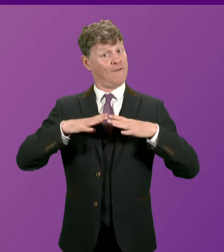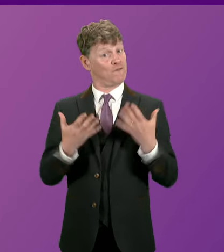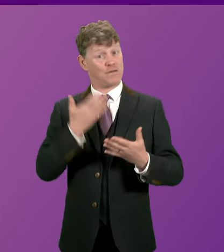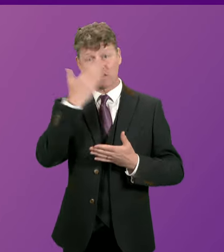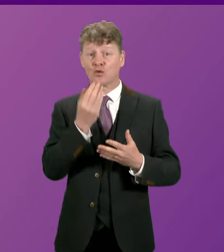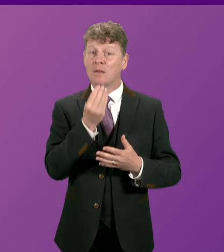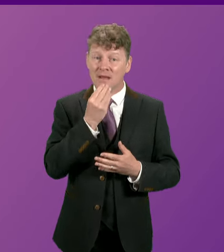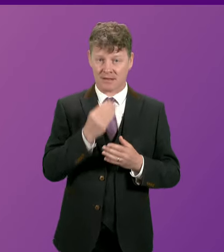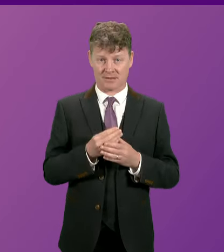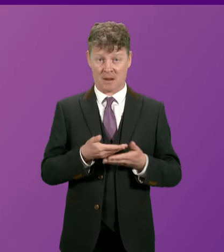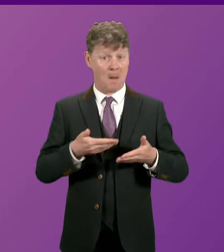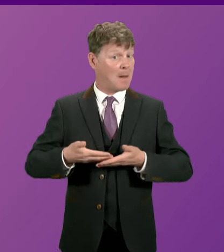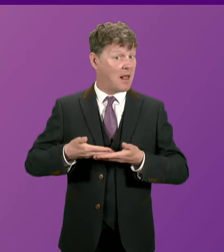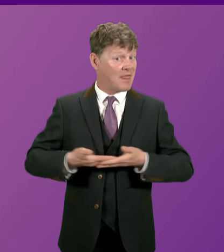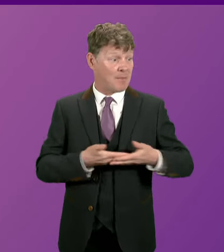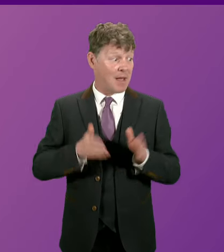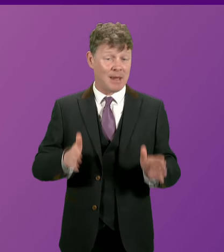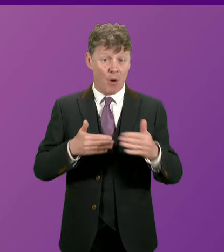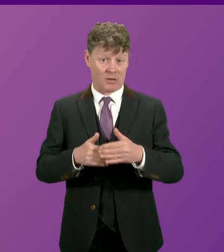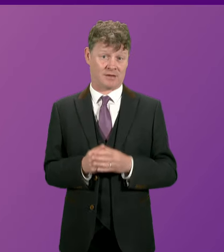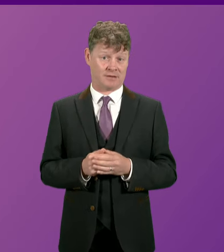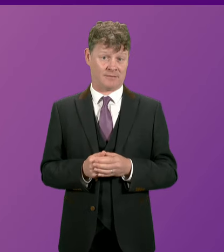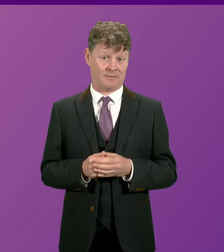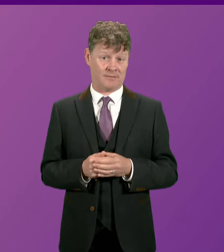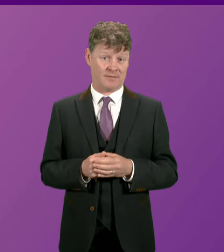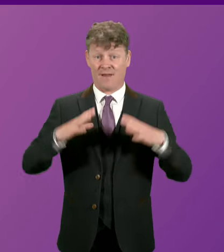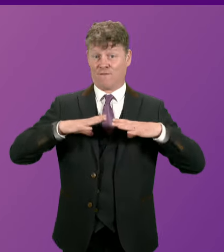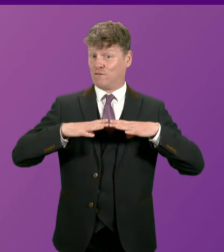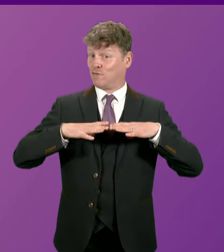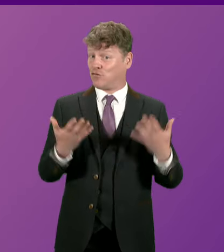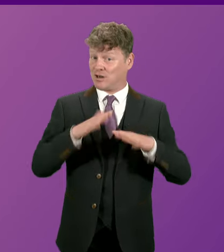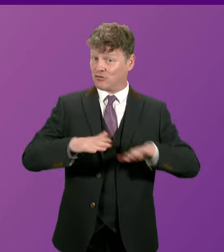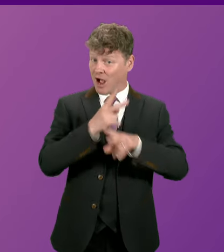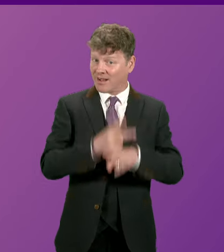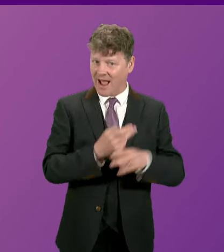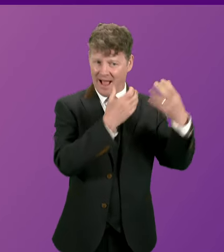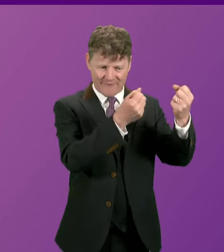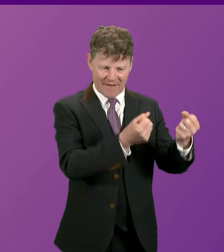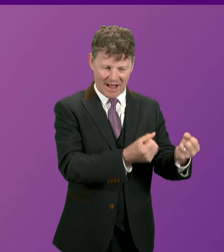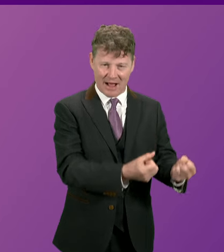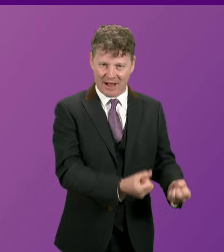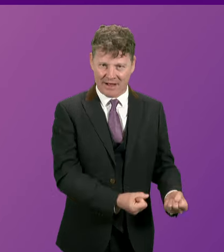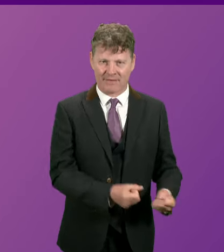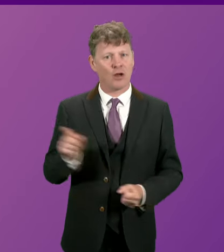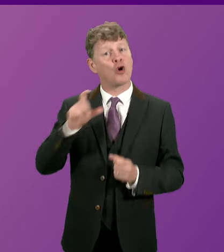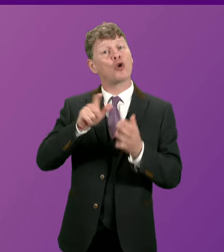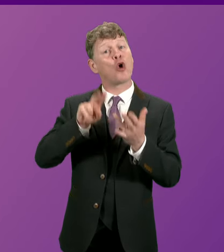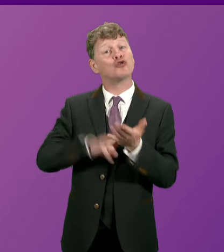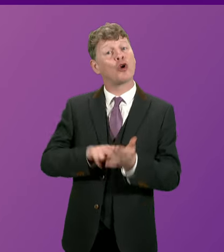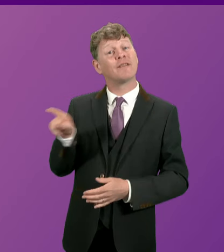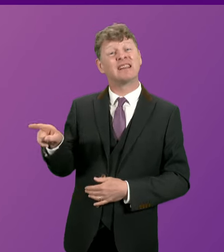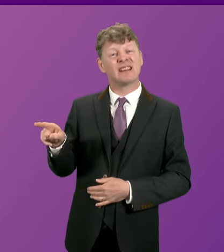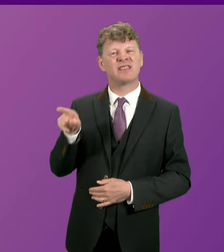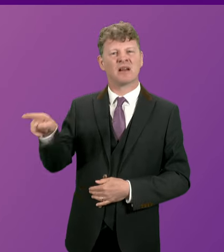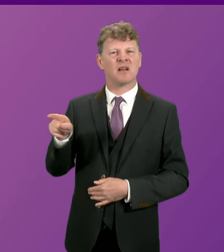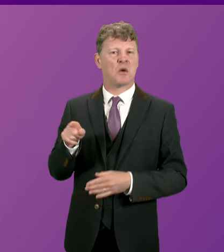the baby box, the party of free child care. And what about the Conservatives, presiding officer? They are the party